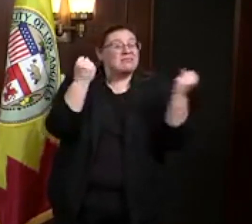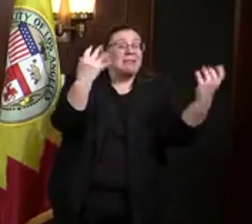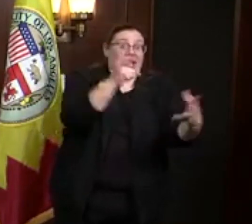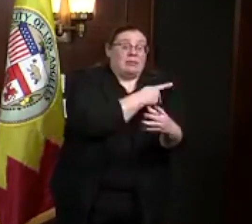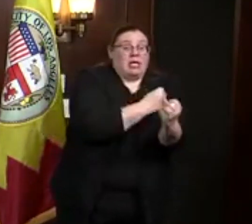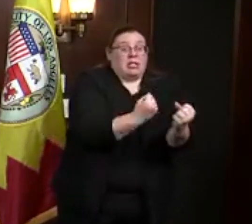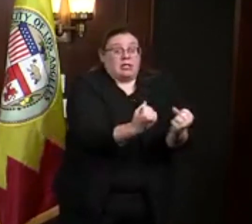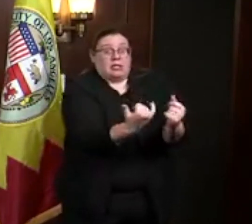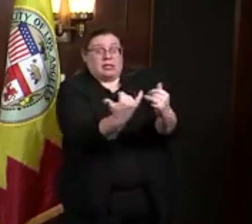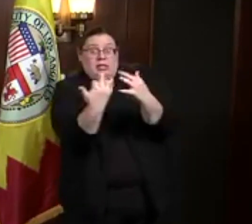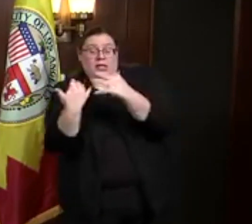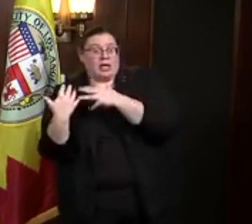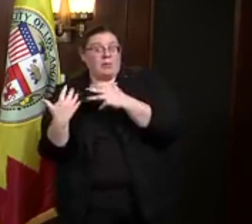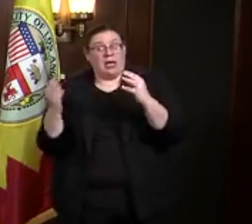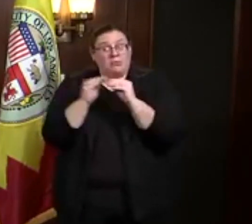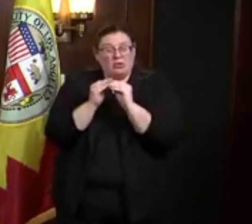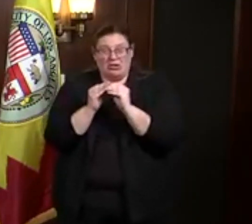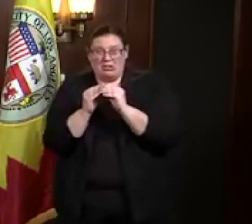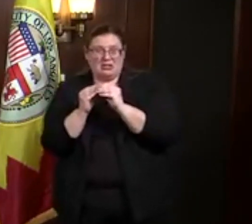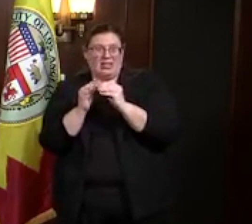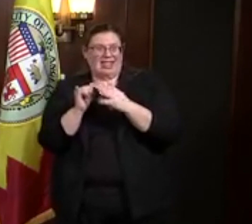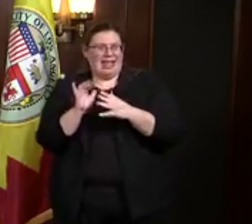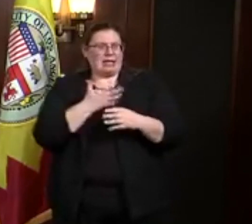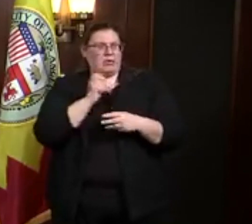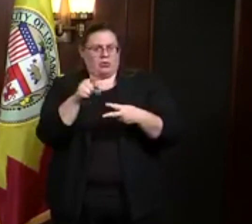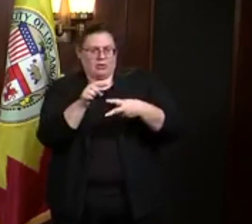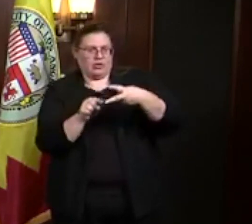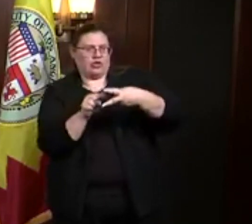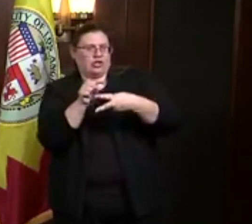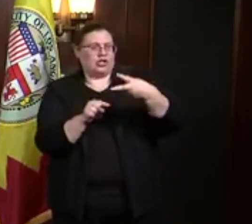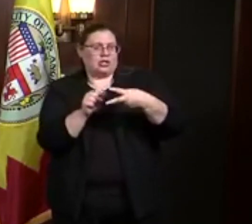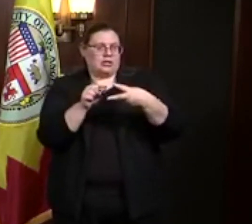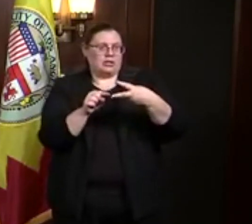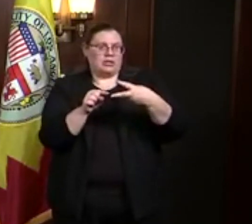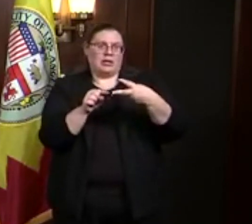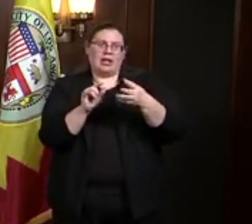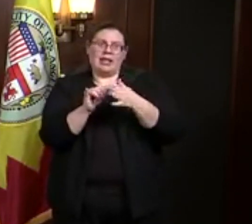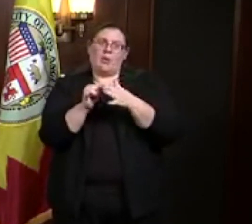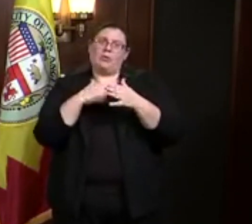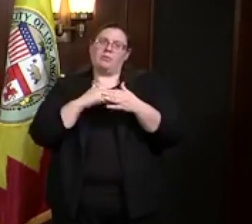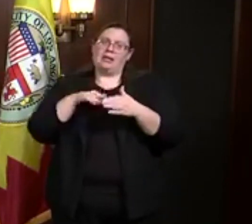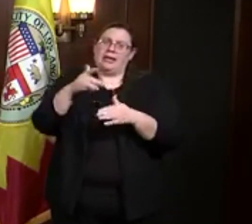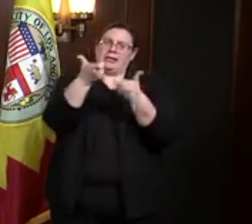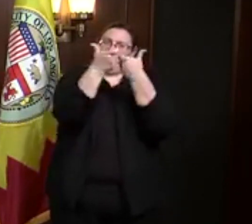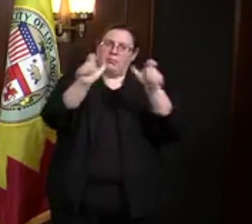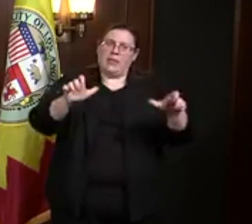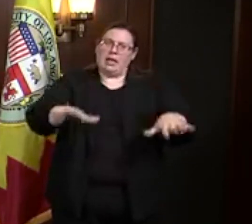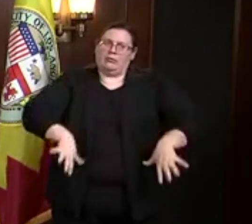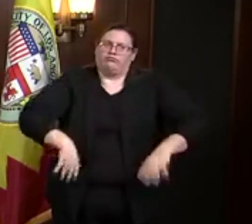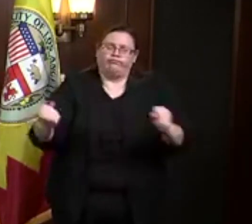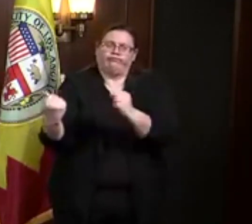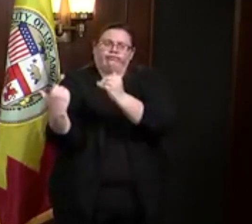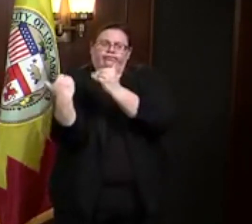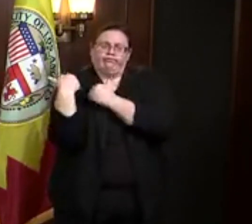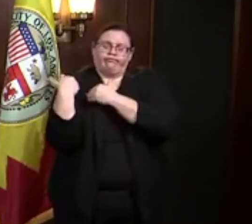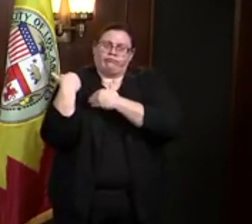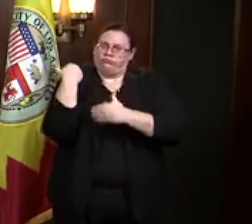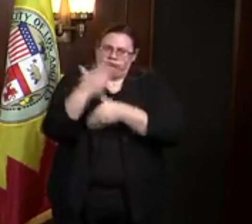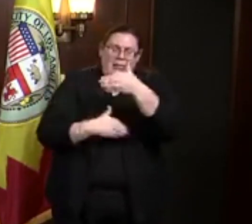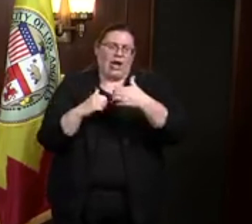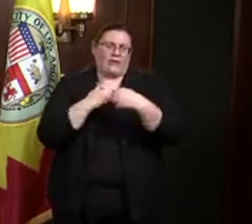and prepares for more, these are the twin questions that are becoming the next massive undertaking in our fight against COVID-19.